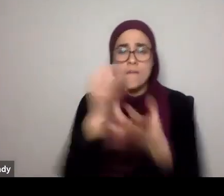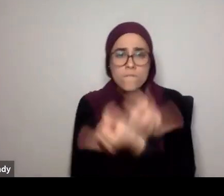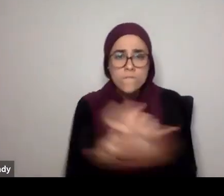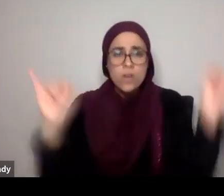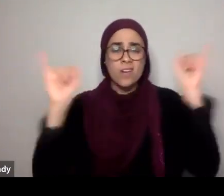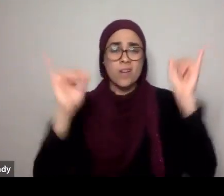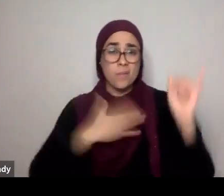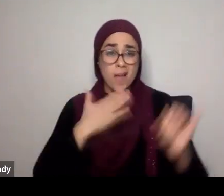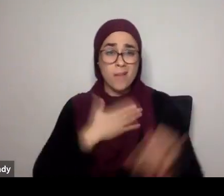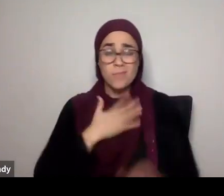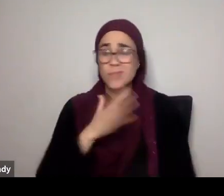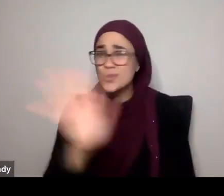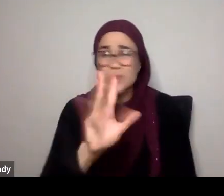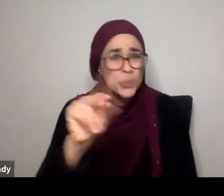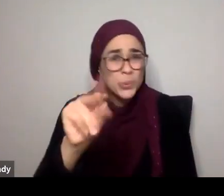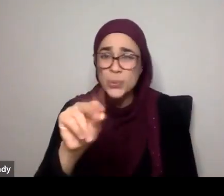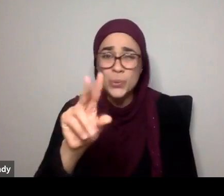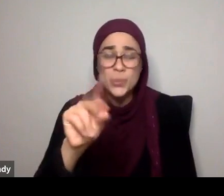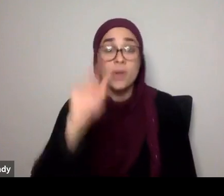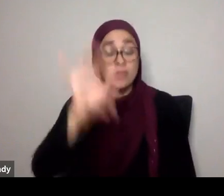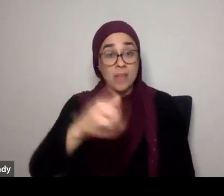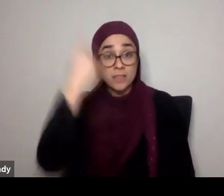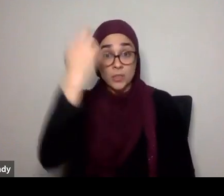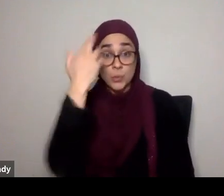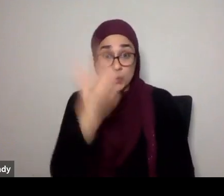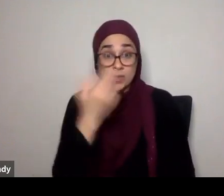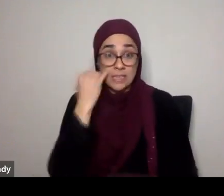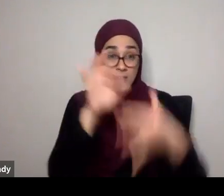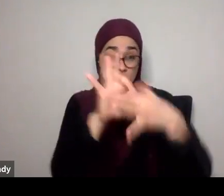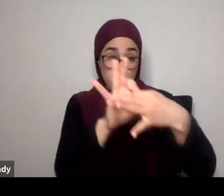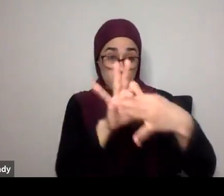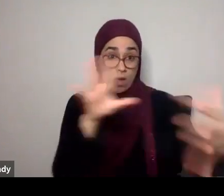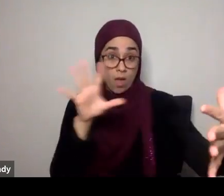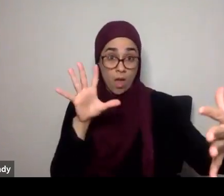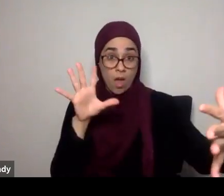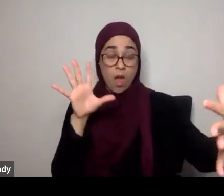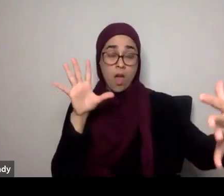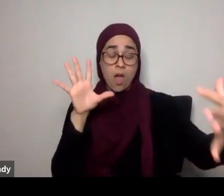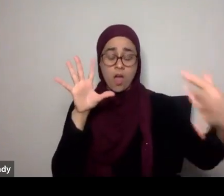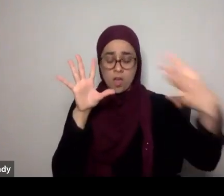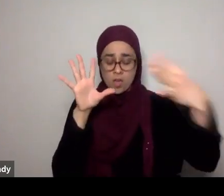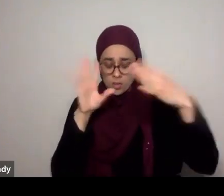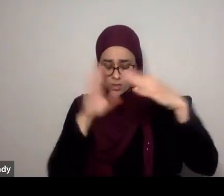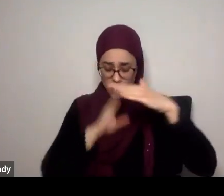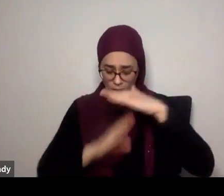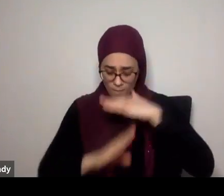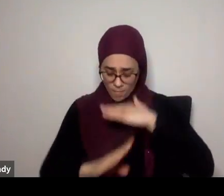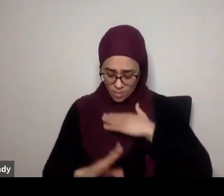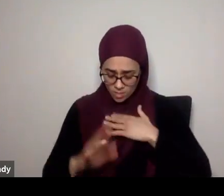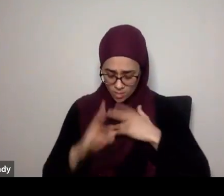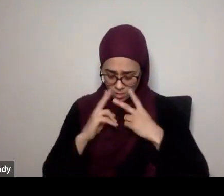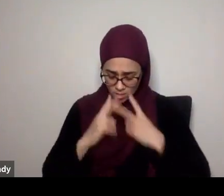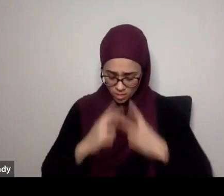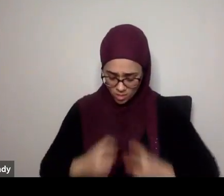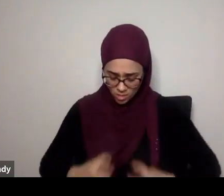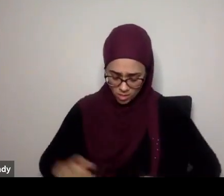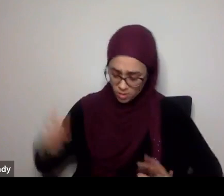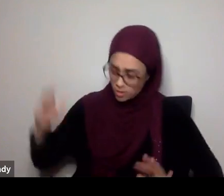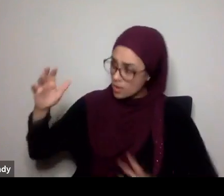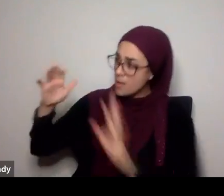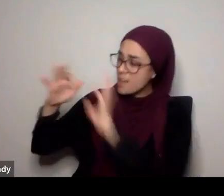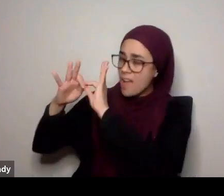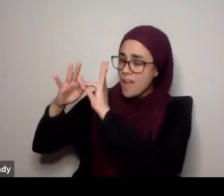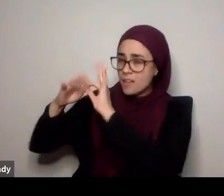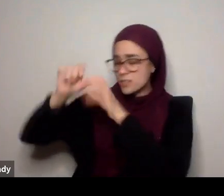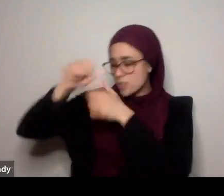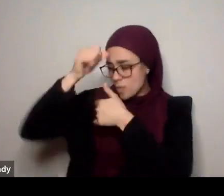not, it's not, and that's why, when you suspend from it, when you break away from it, when you really humble yourself, and connect with Allah subhanahu wa'ala, when you engage in the tasbih,